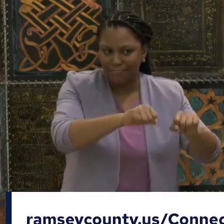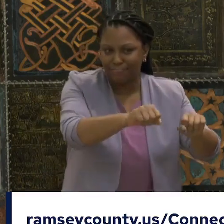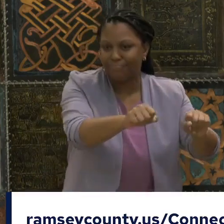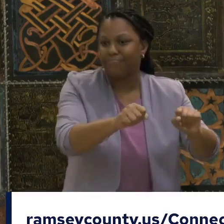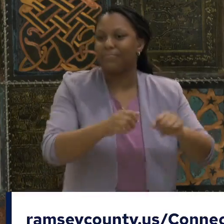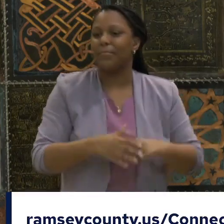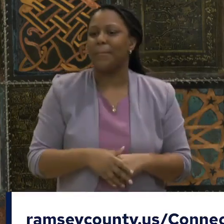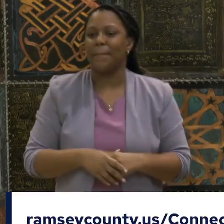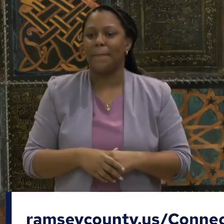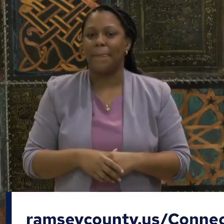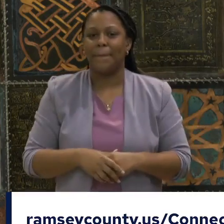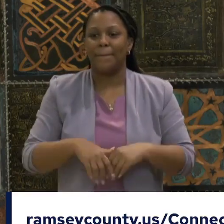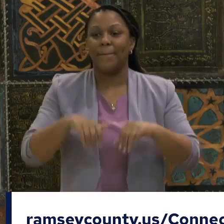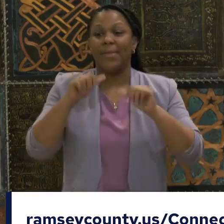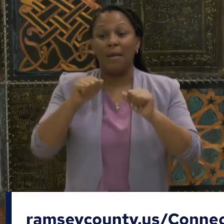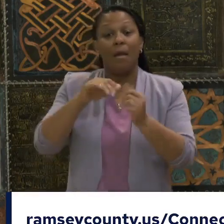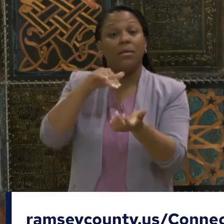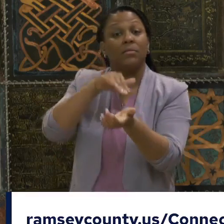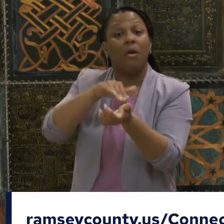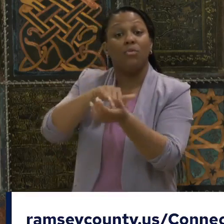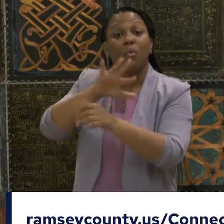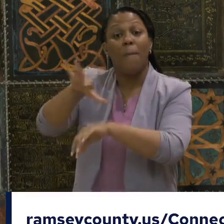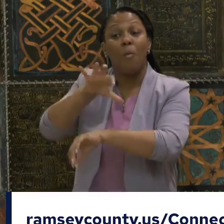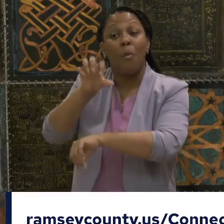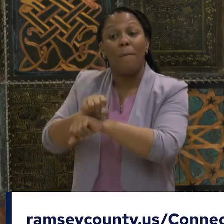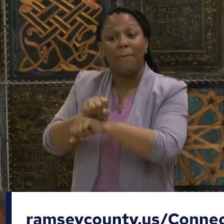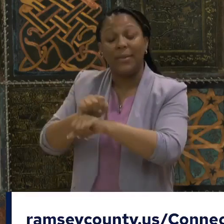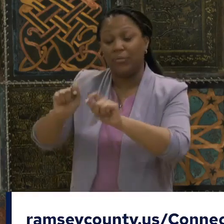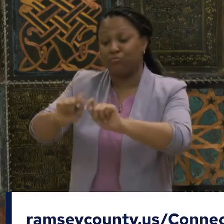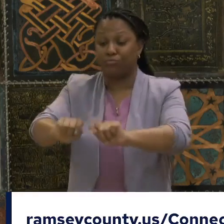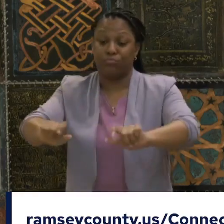able to stay connected to their kids' schools.